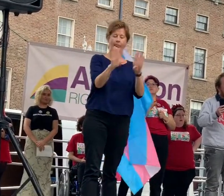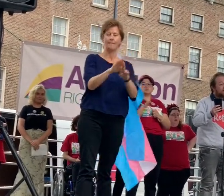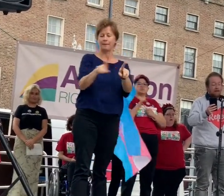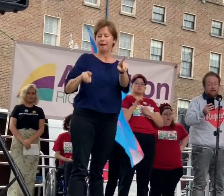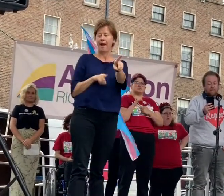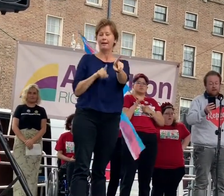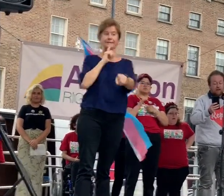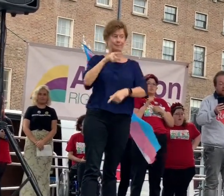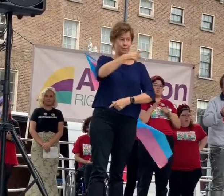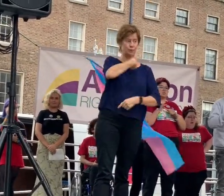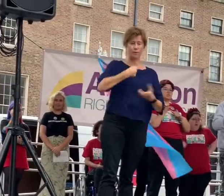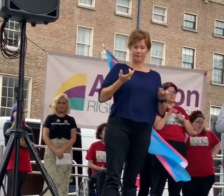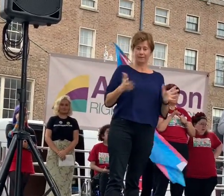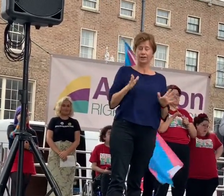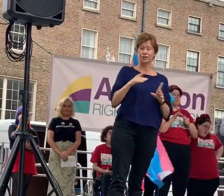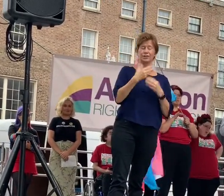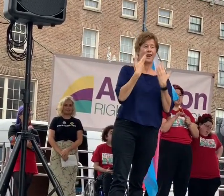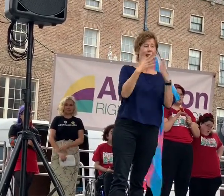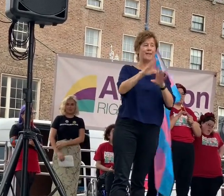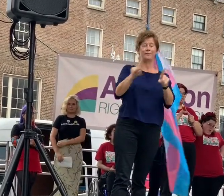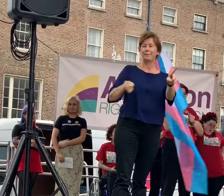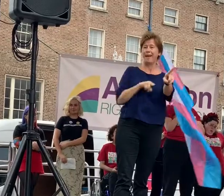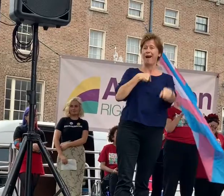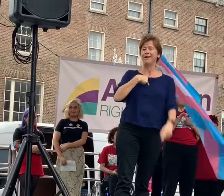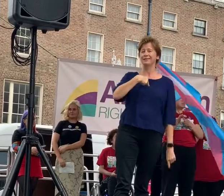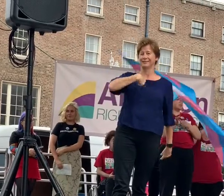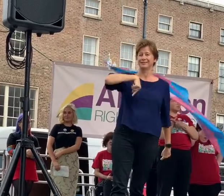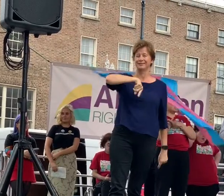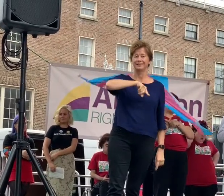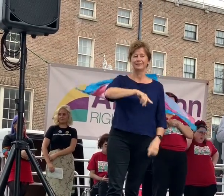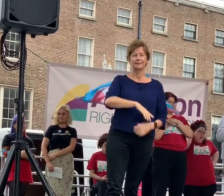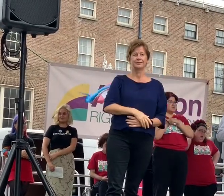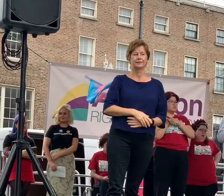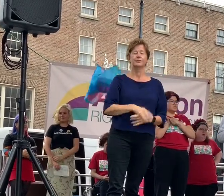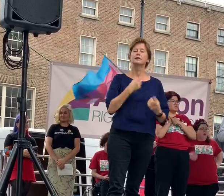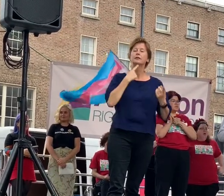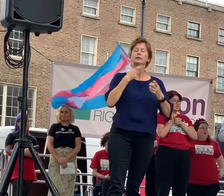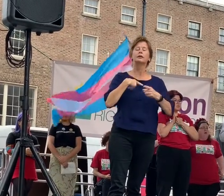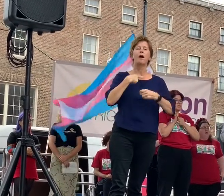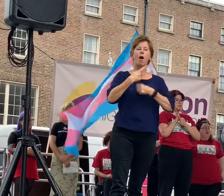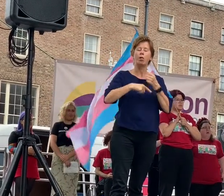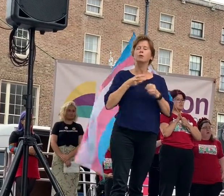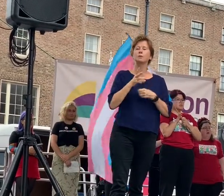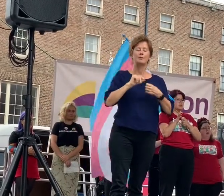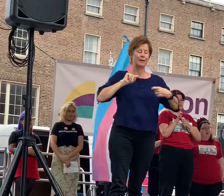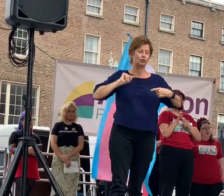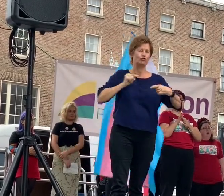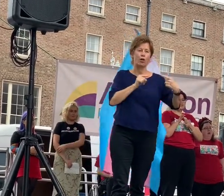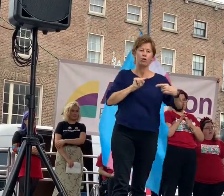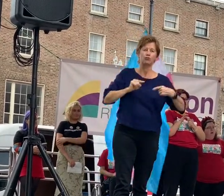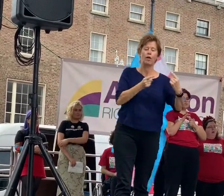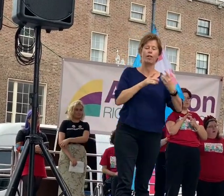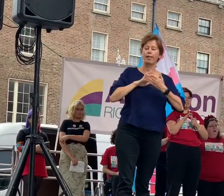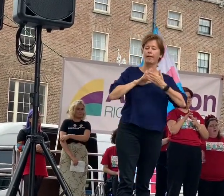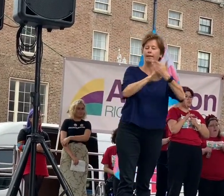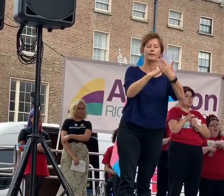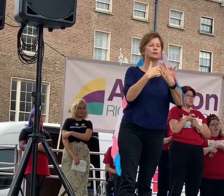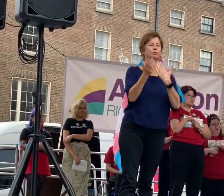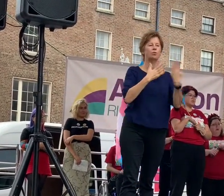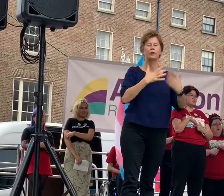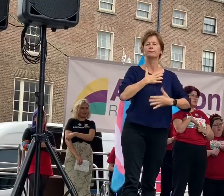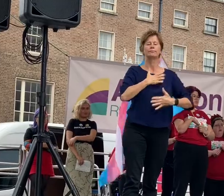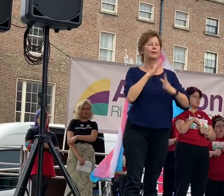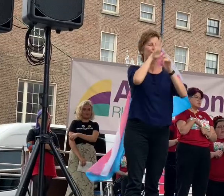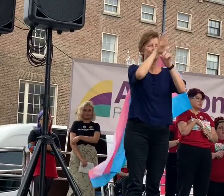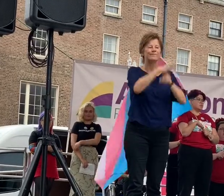is a struggle against misogyny and will always be a struggle against misogyny. And I guess our story confuses that. So